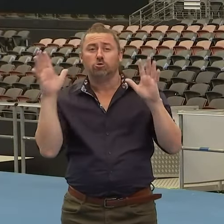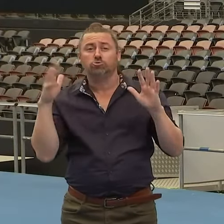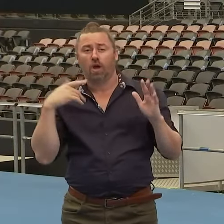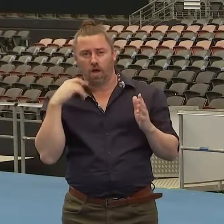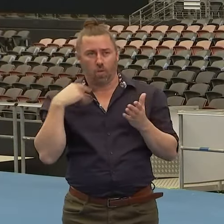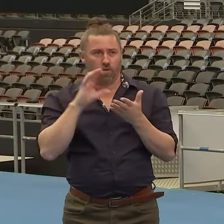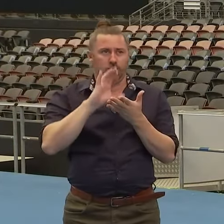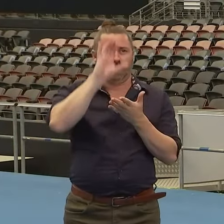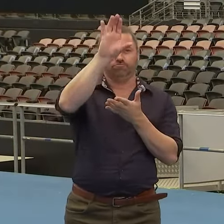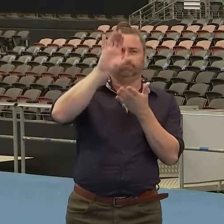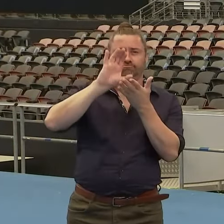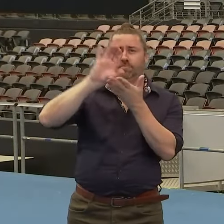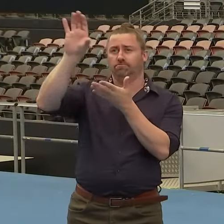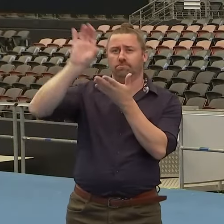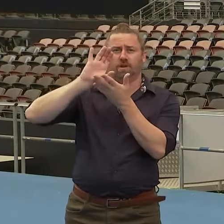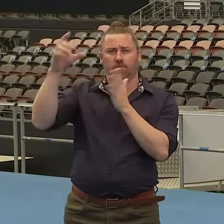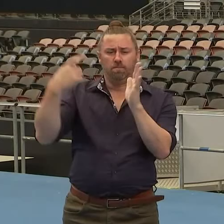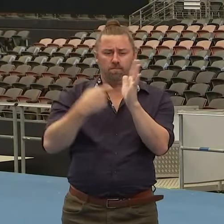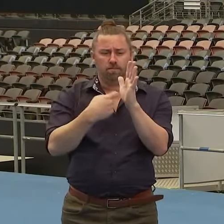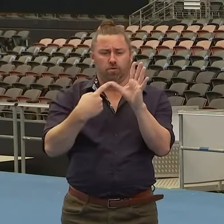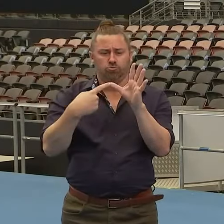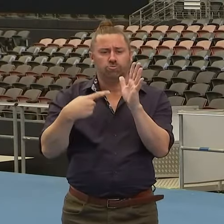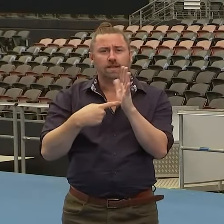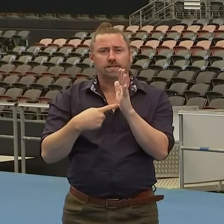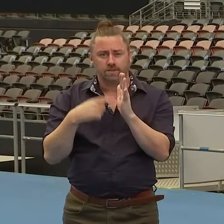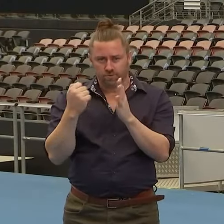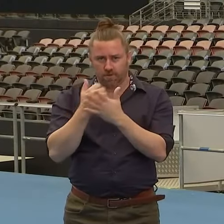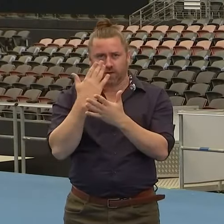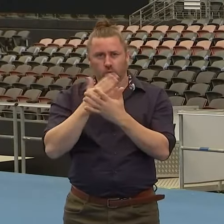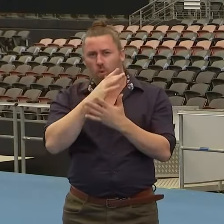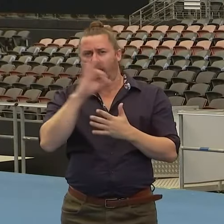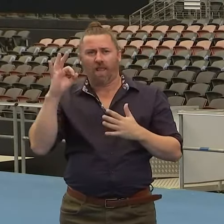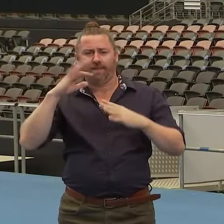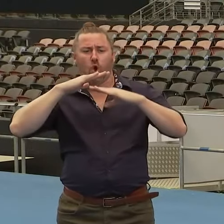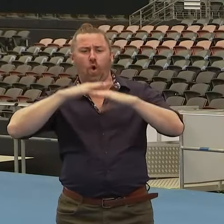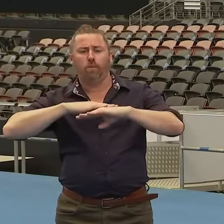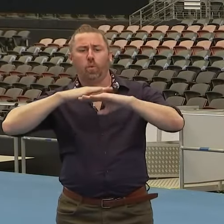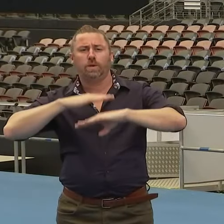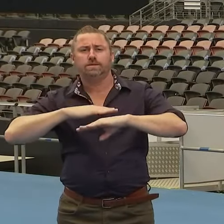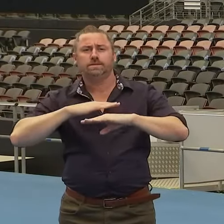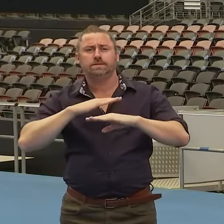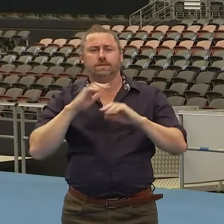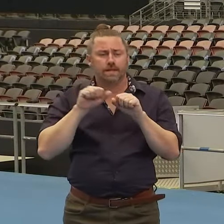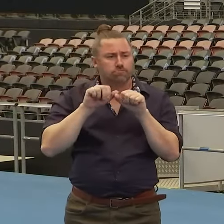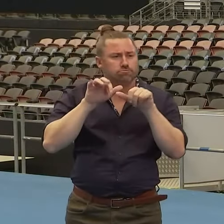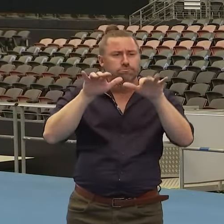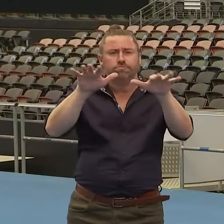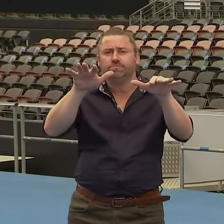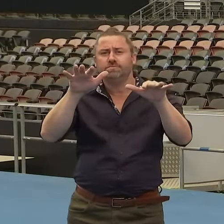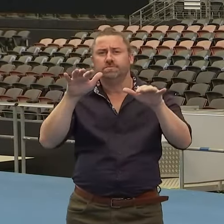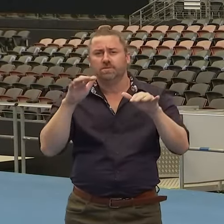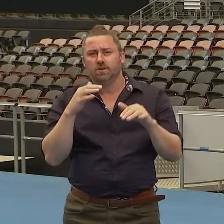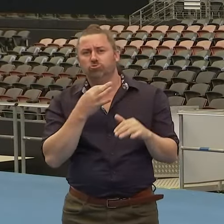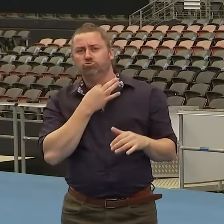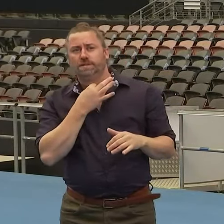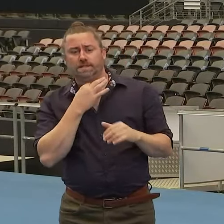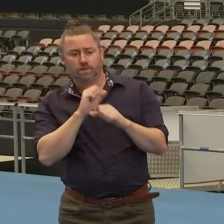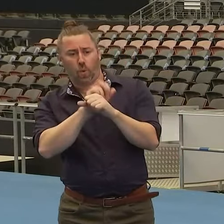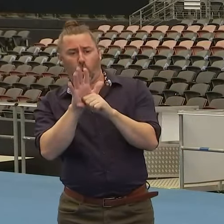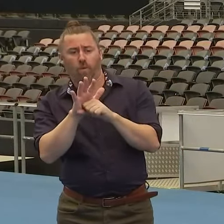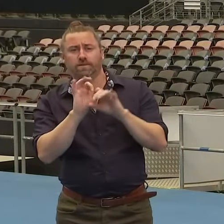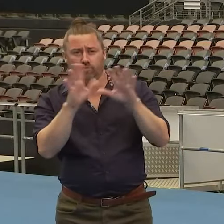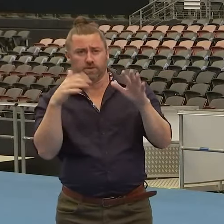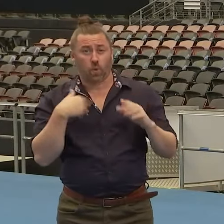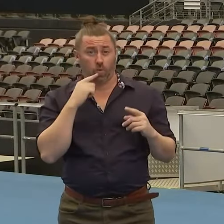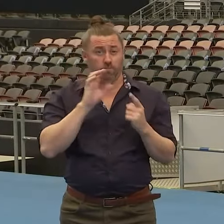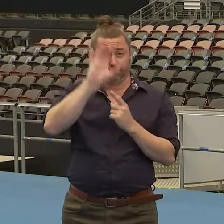provided with tests to ensure that they are COVID-free before they enter those very vulnerable communities and they are being provided at